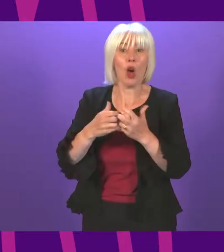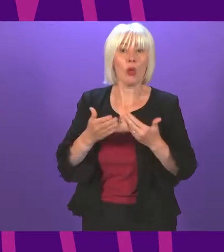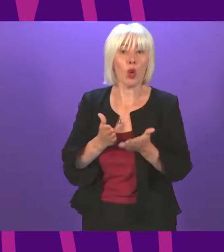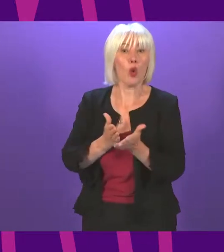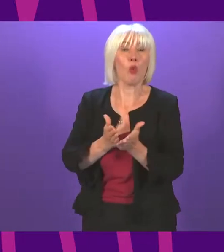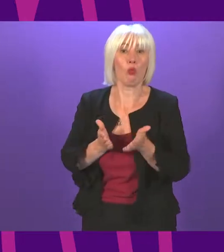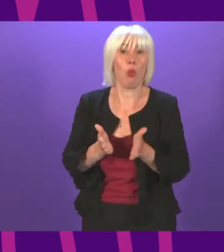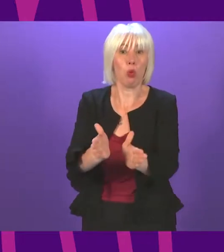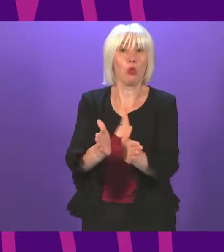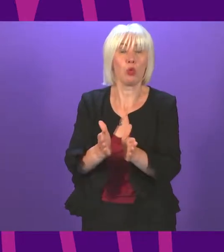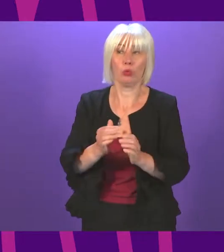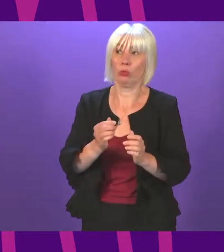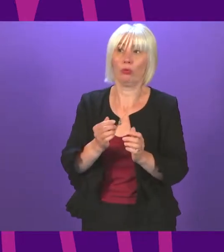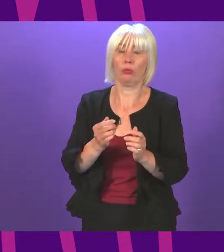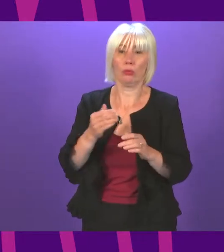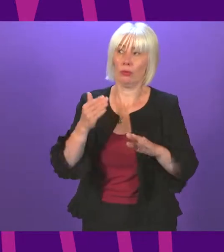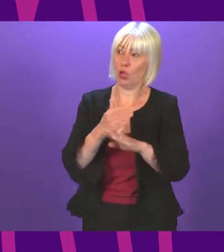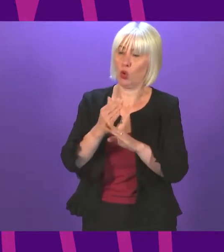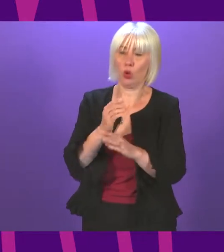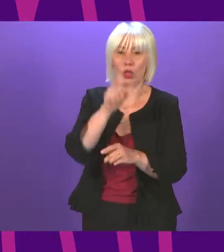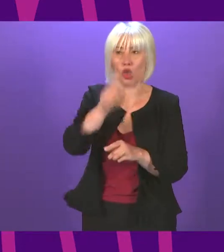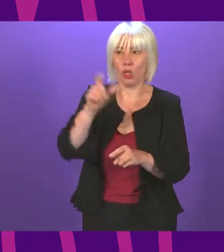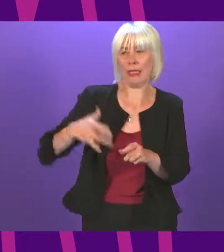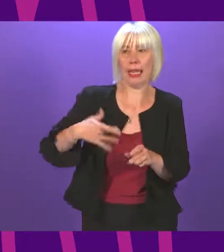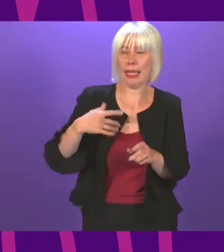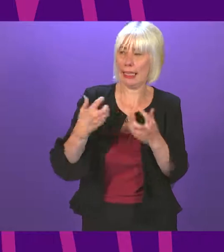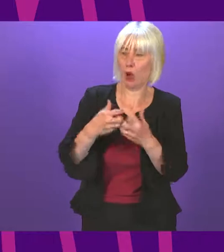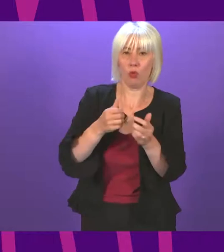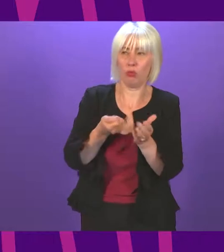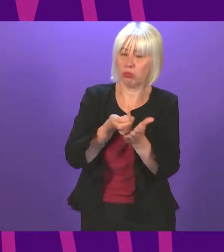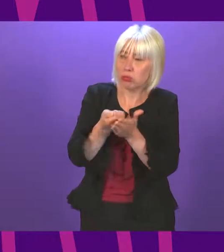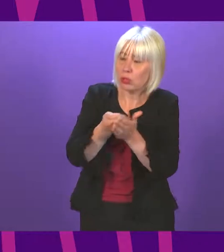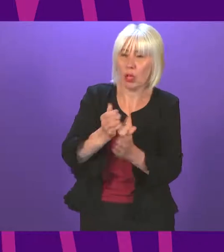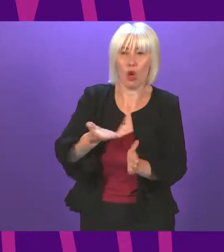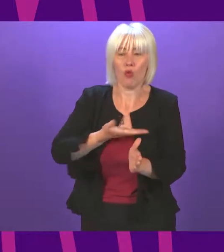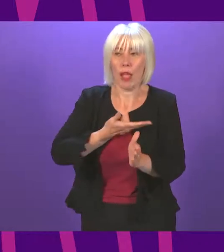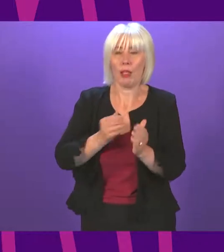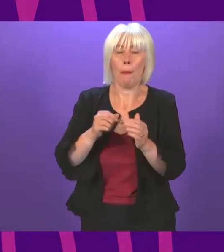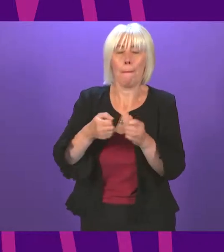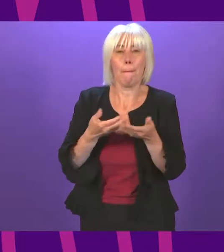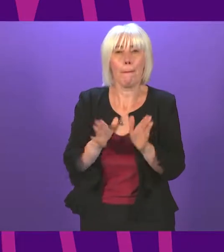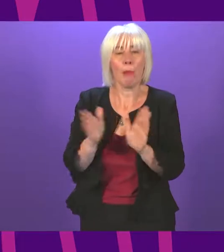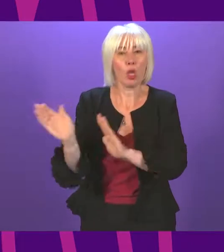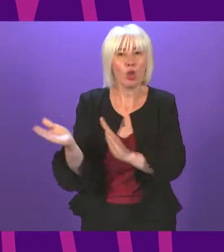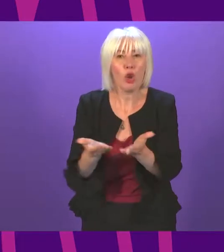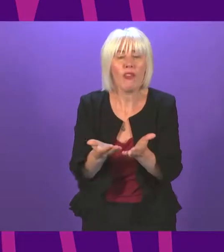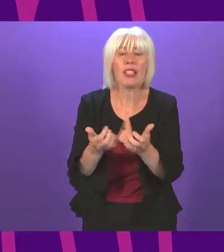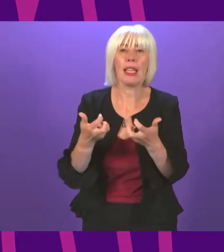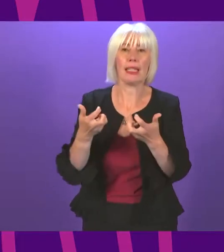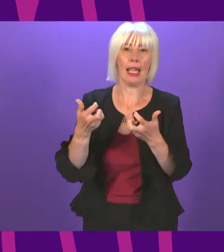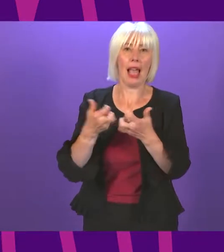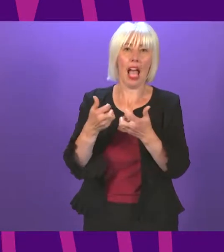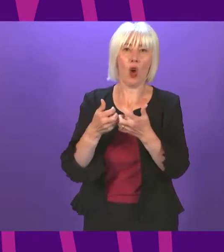the challenges we face. Action to support tenants and tackle poverty, plans to reform public services, investments to accelerate